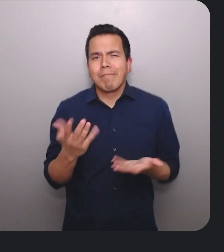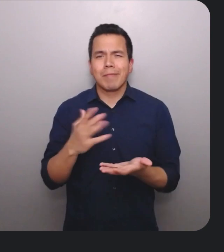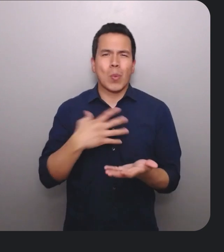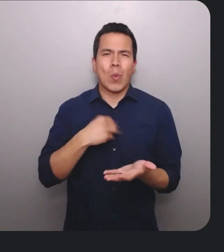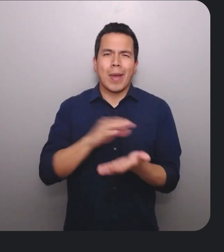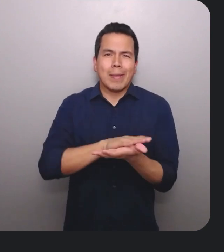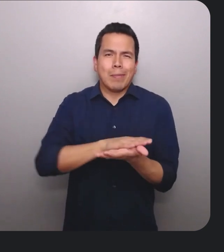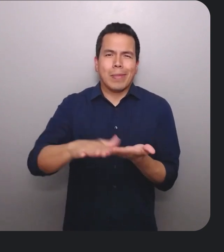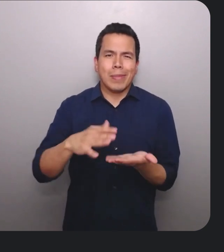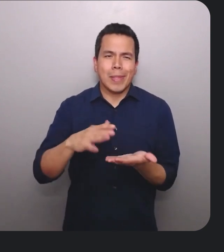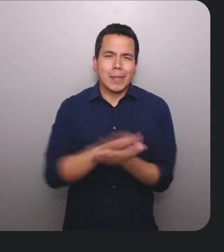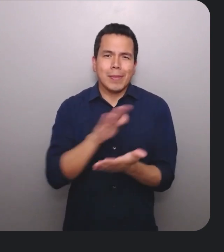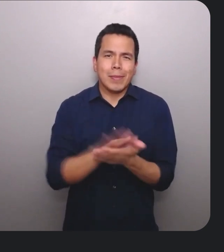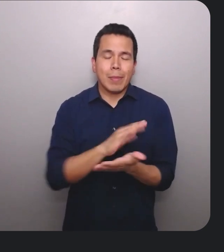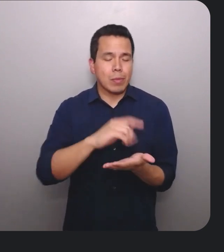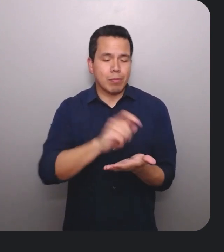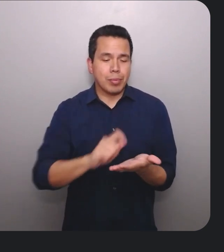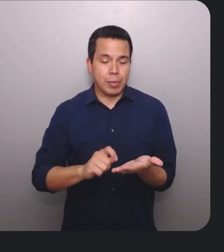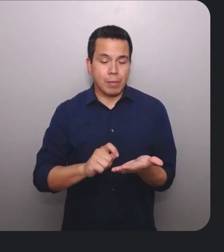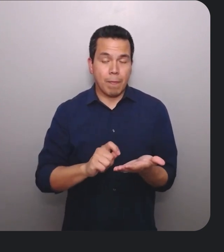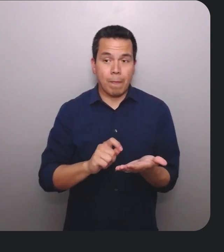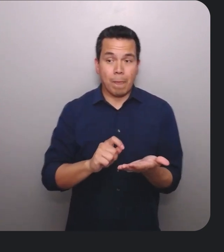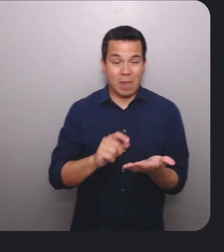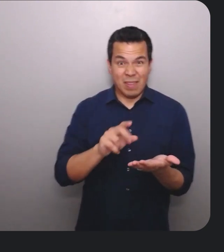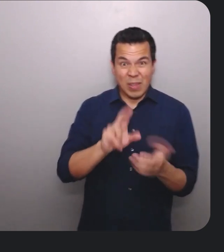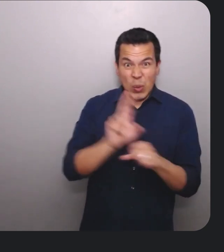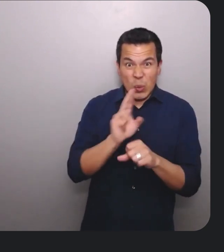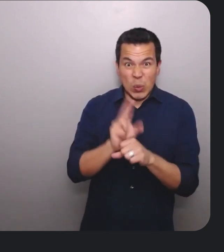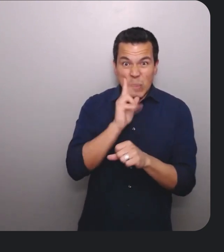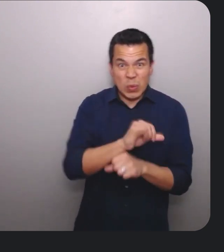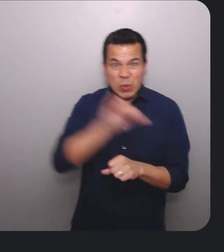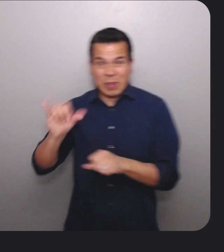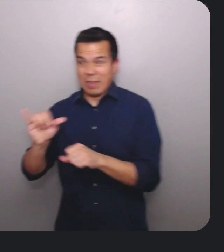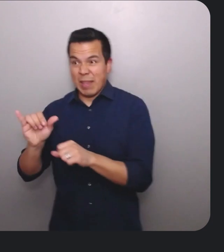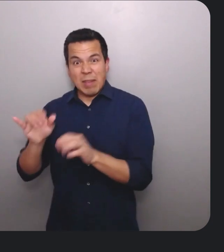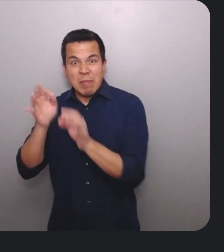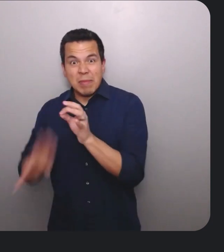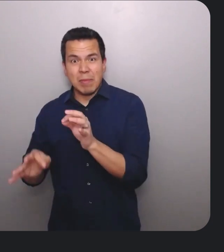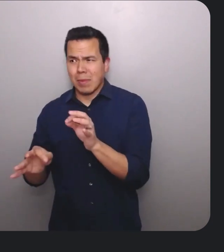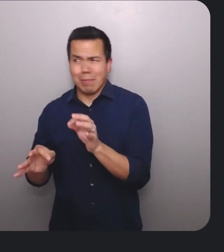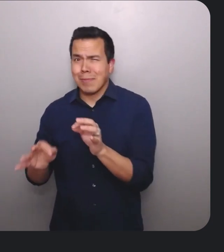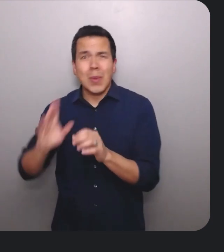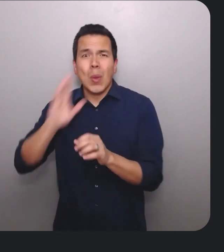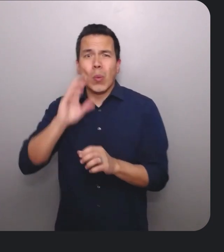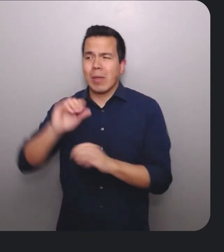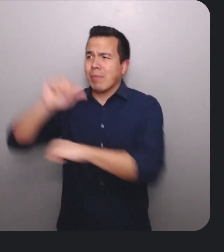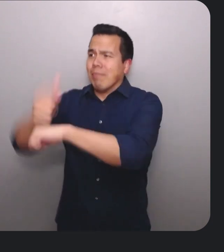used is never that simple. Where it's used will be any number of rooms, messy or clean, hot or cold, by any